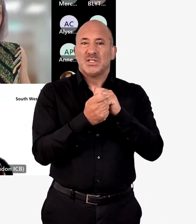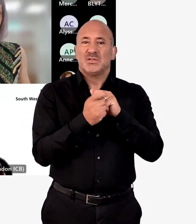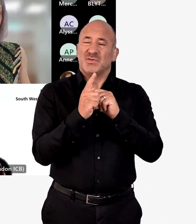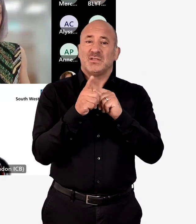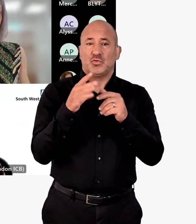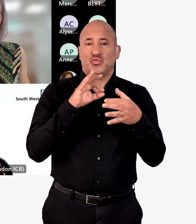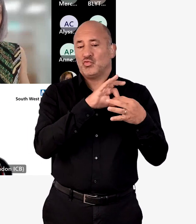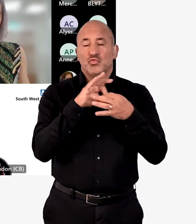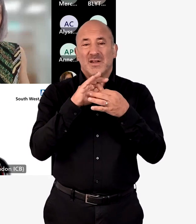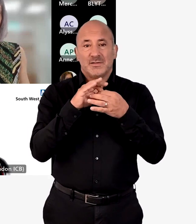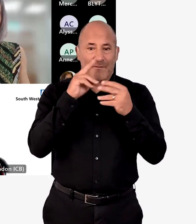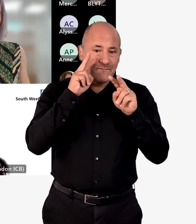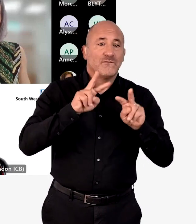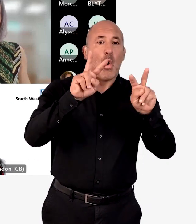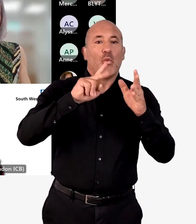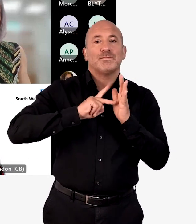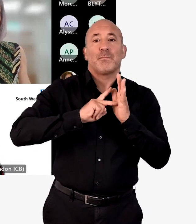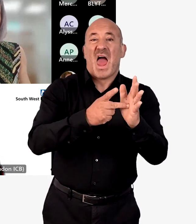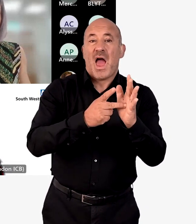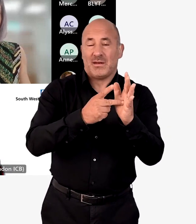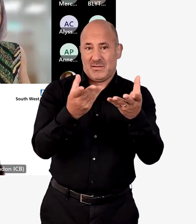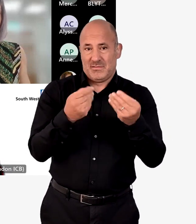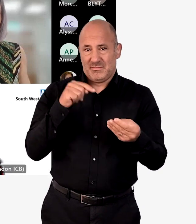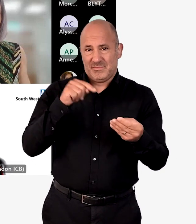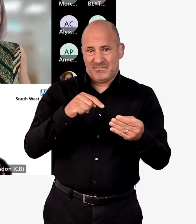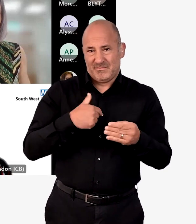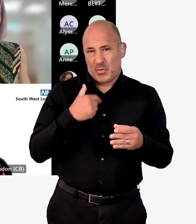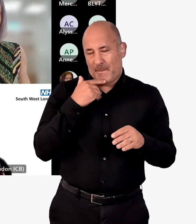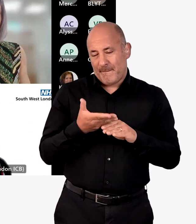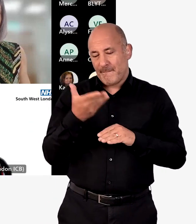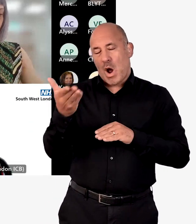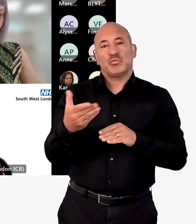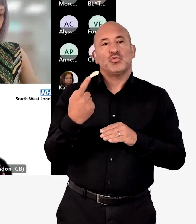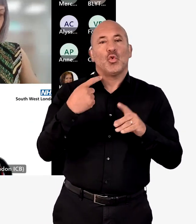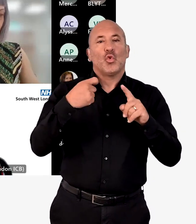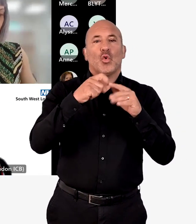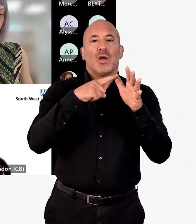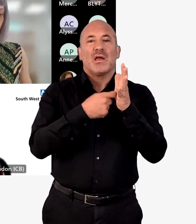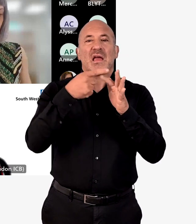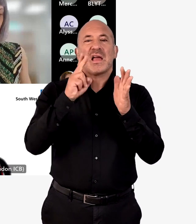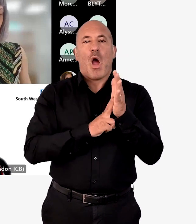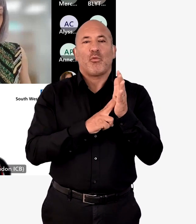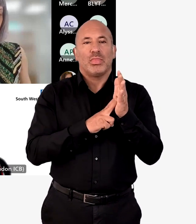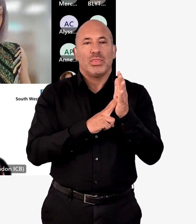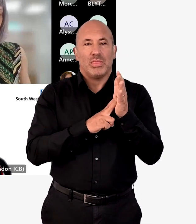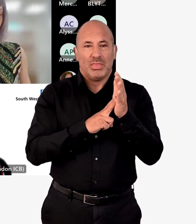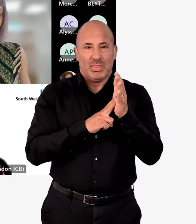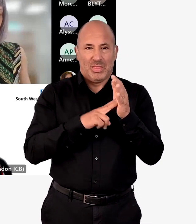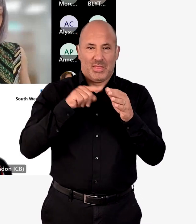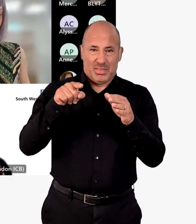this agenda, which is to receive the joint forward plan. And